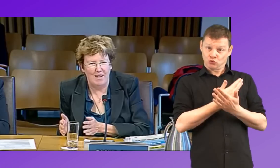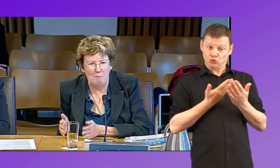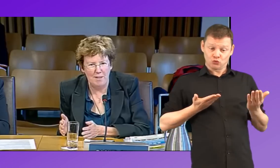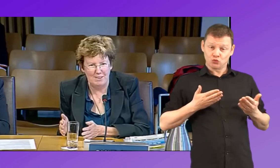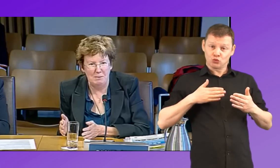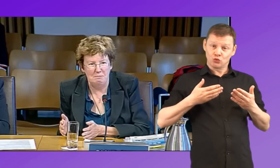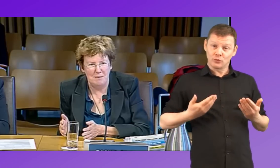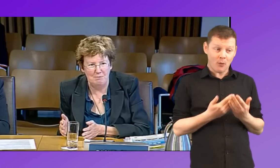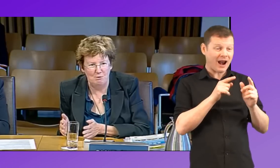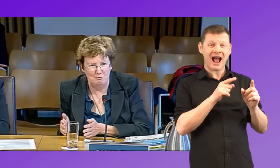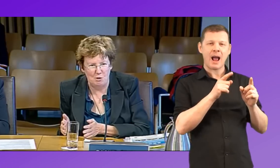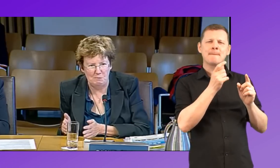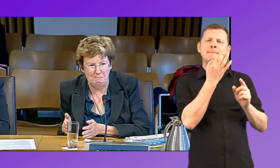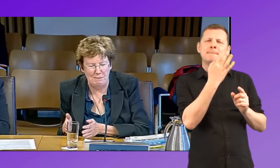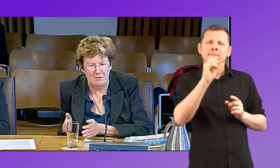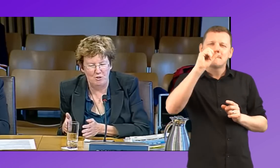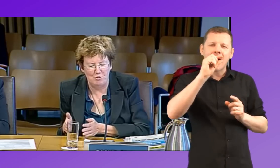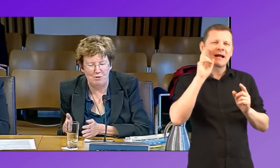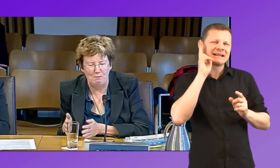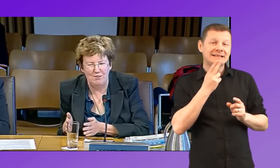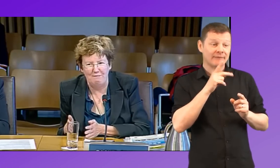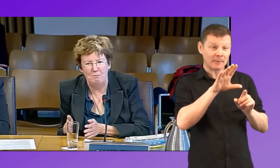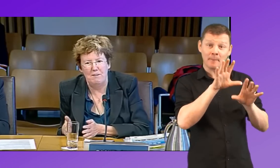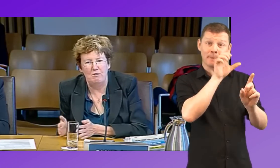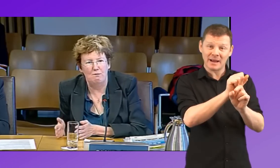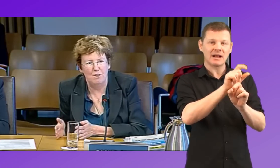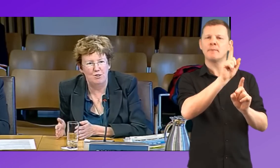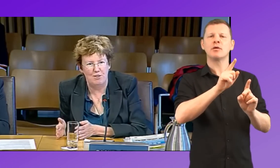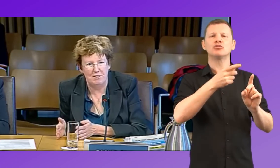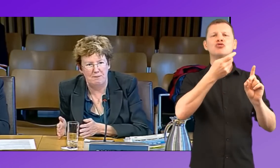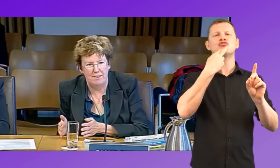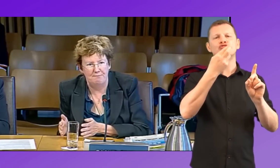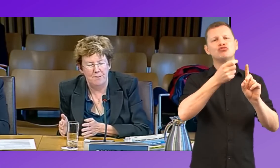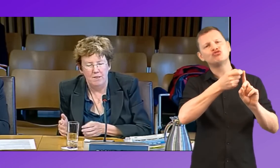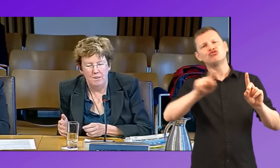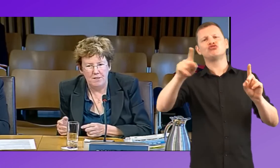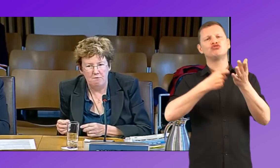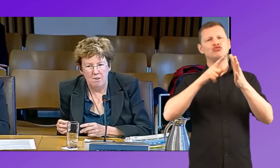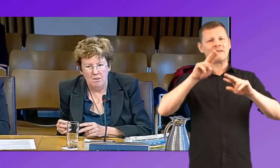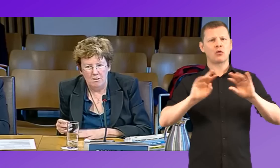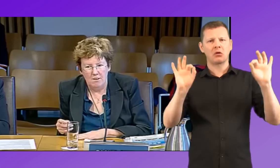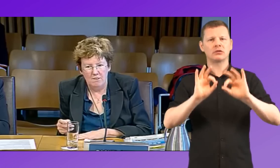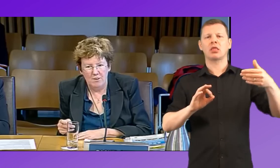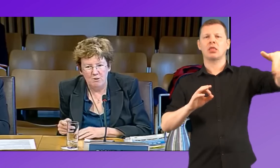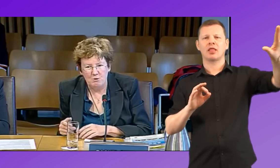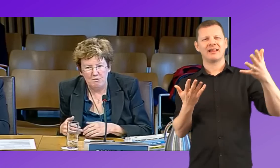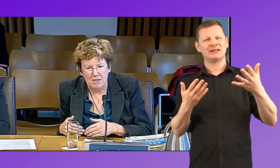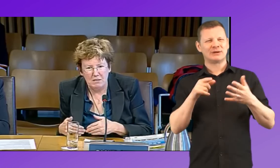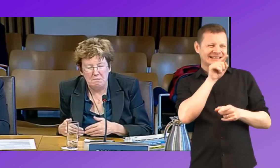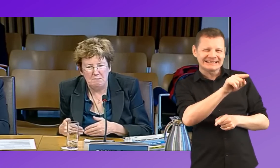They are picked up, people who've got, children who've got mild deafness, but they're not referred straight away. So those sorts of things could be